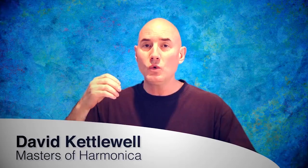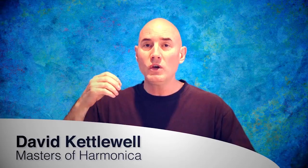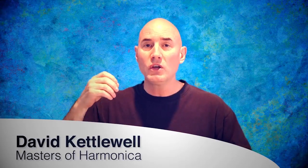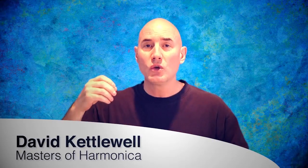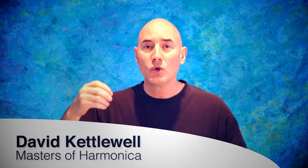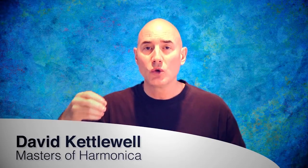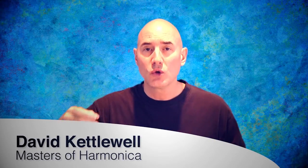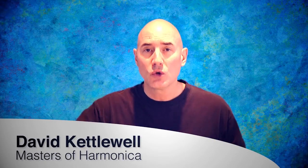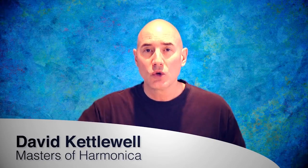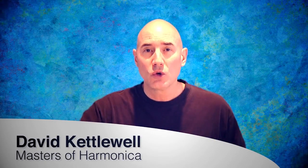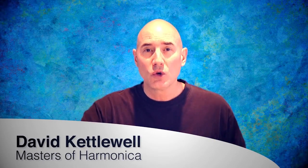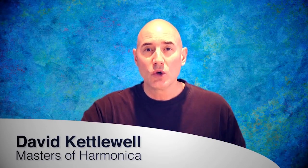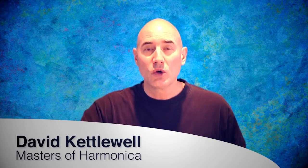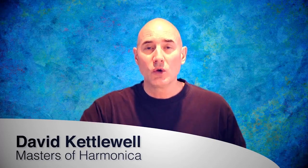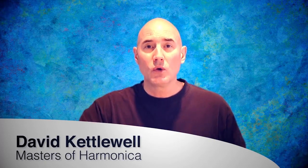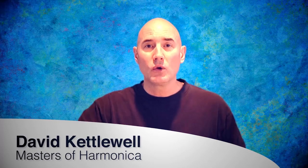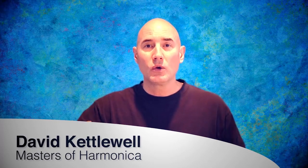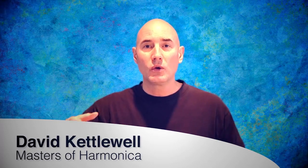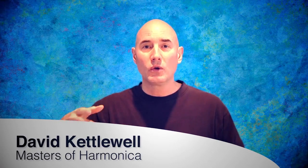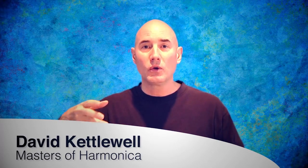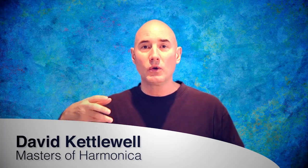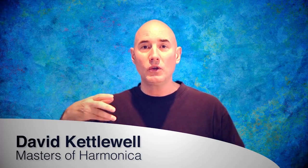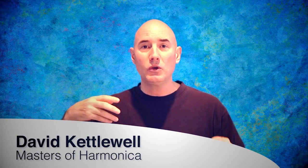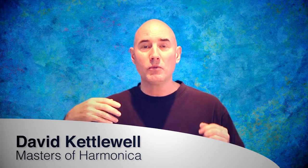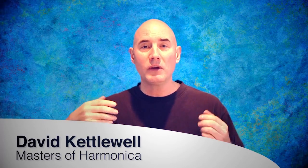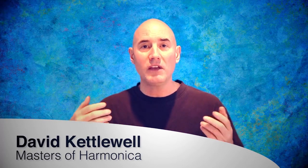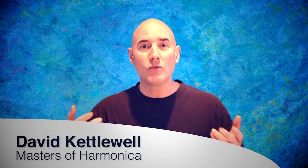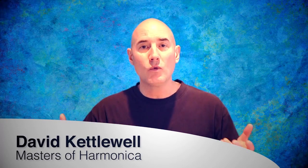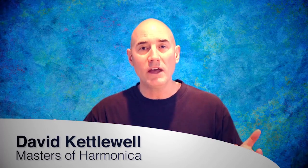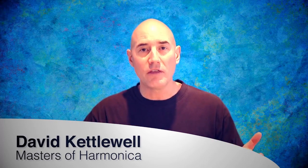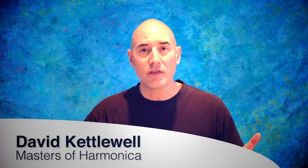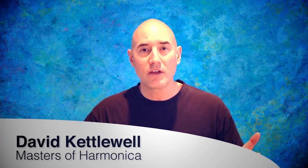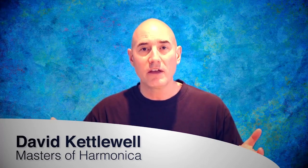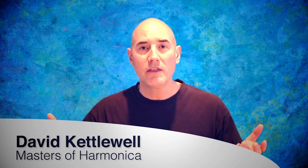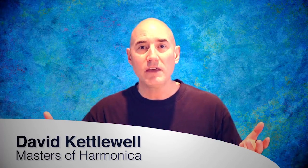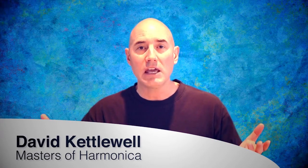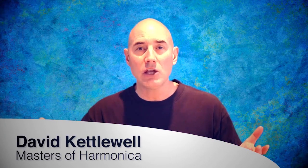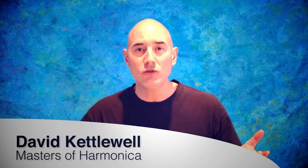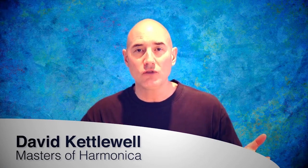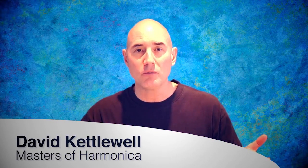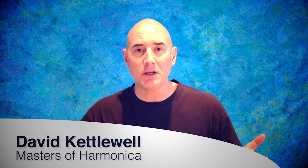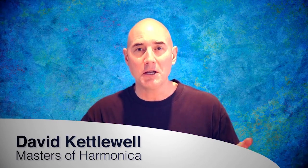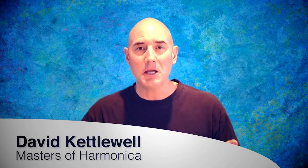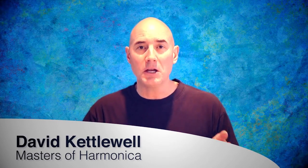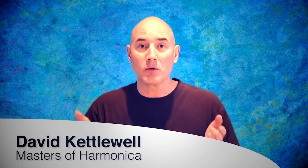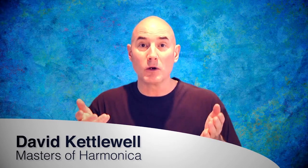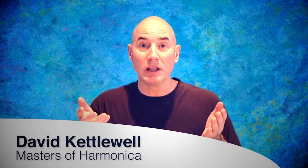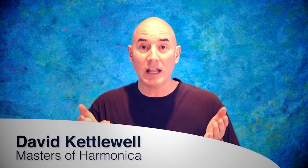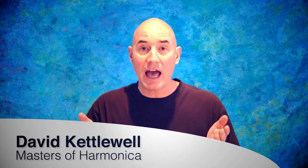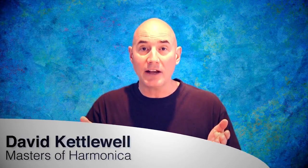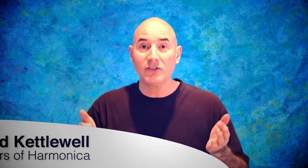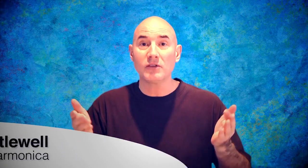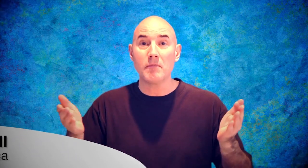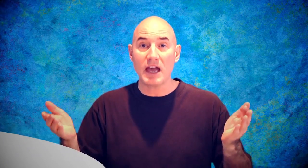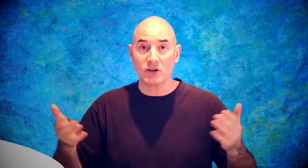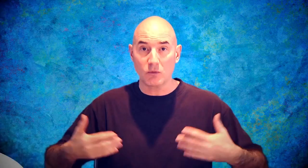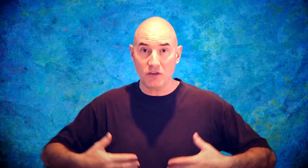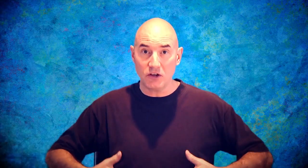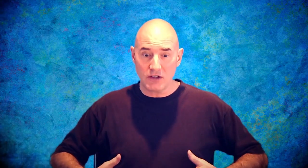breathe with the instrument in a relaxed manner with your